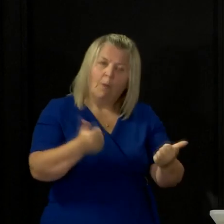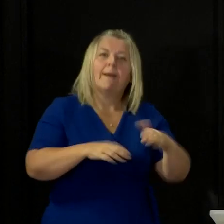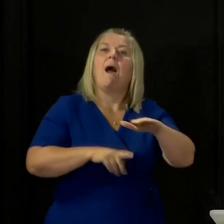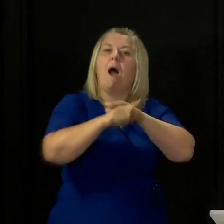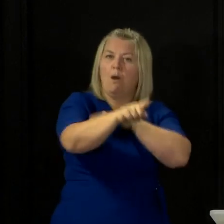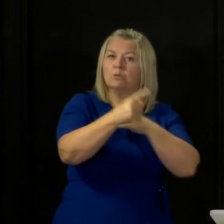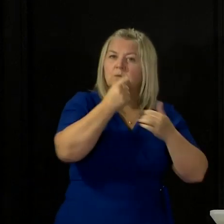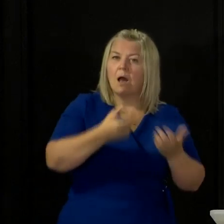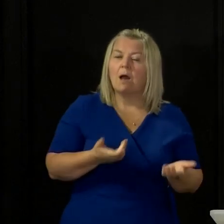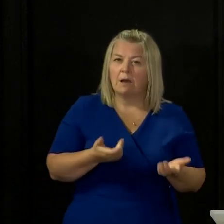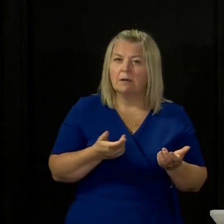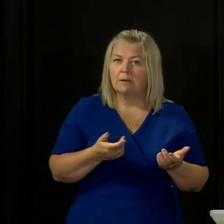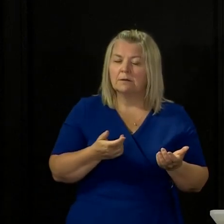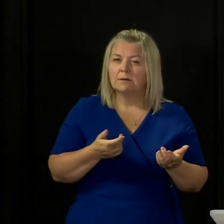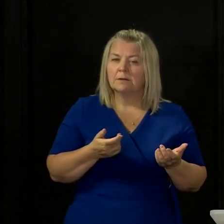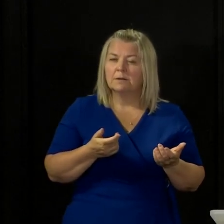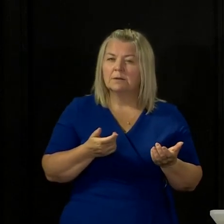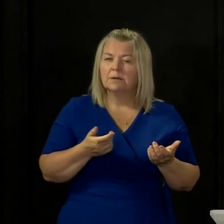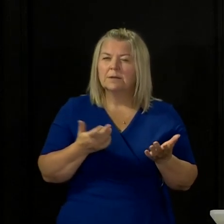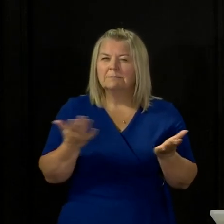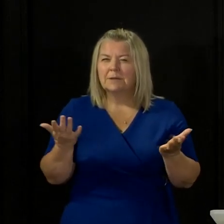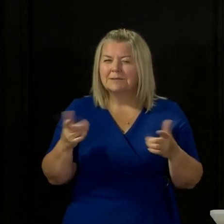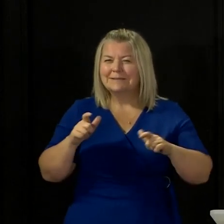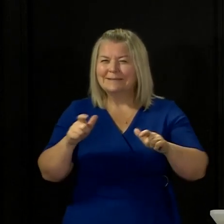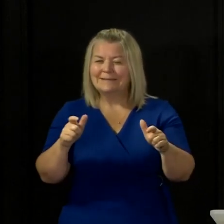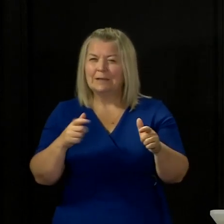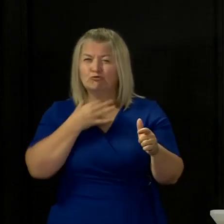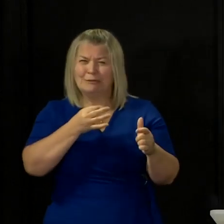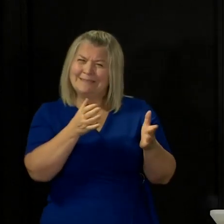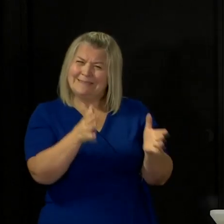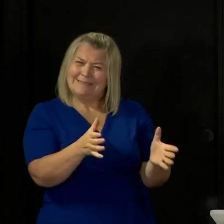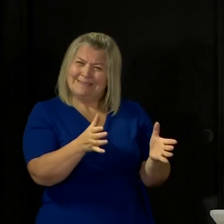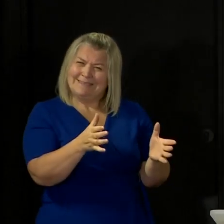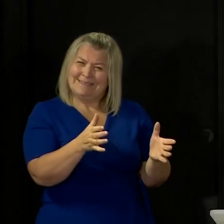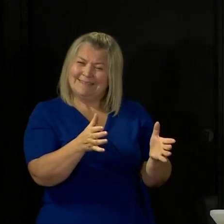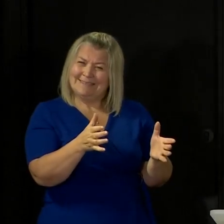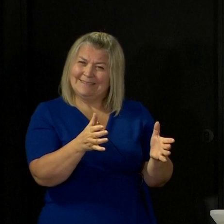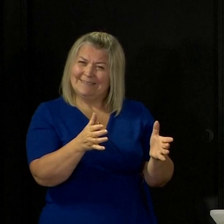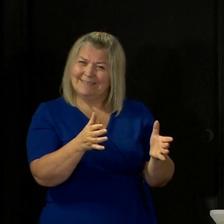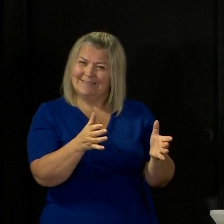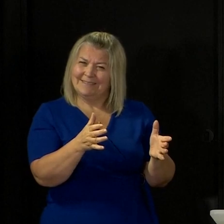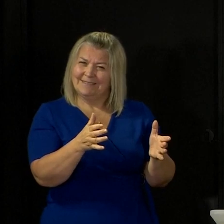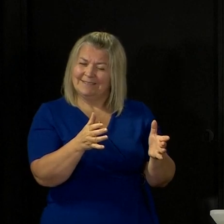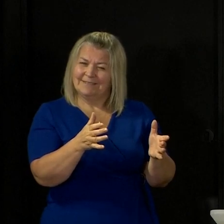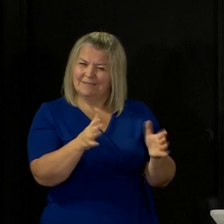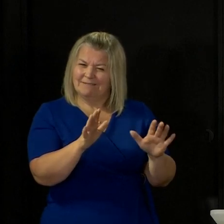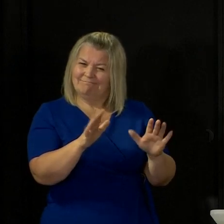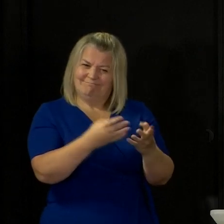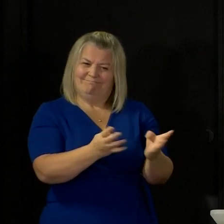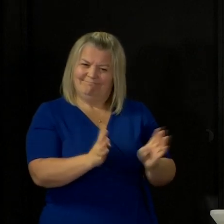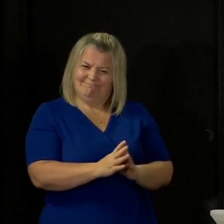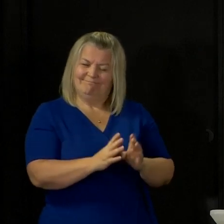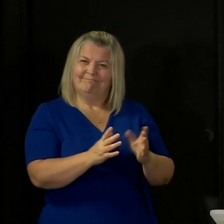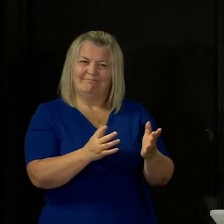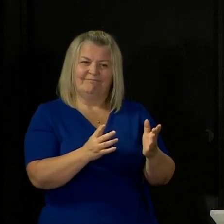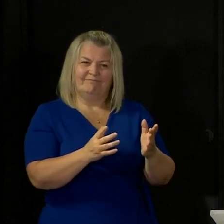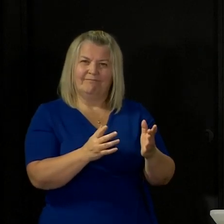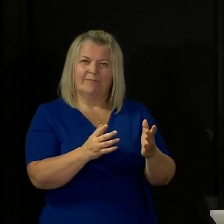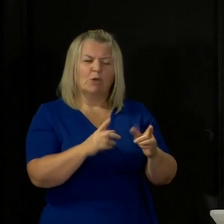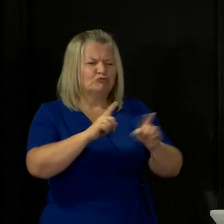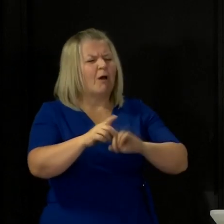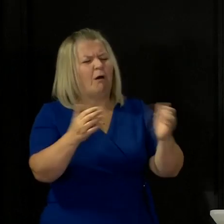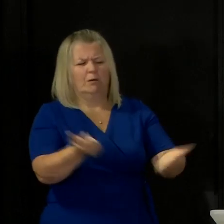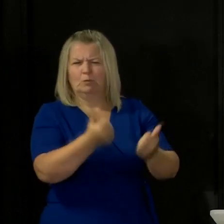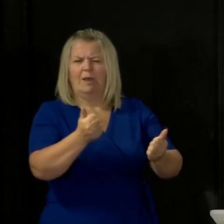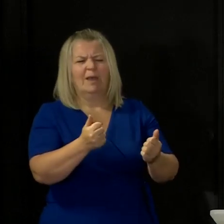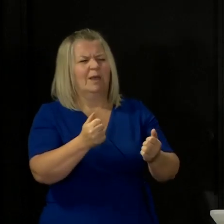still a risk that the advisors believe we should not take to encourage contact between